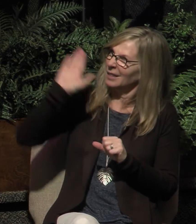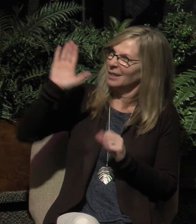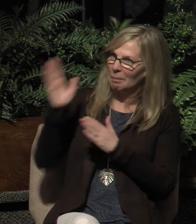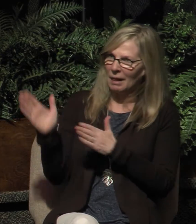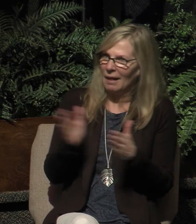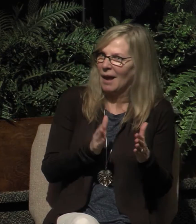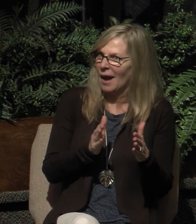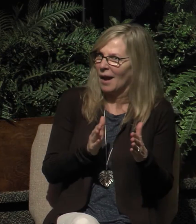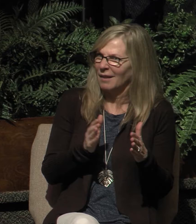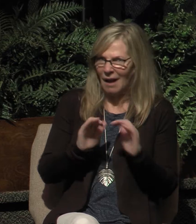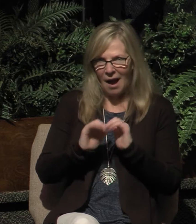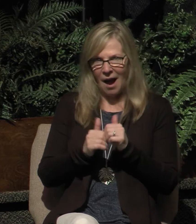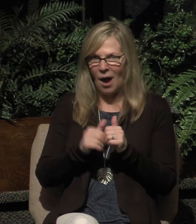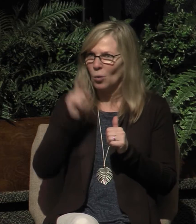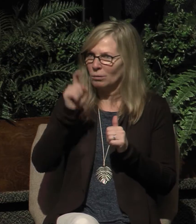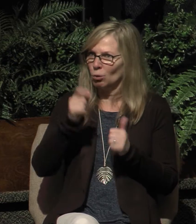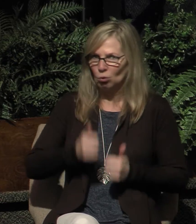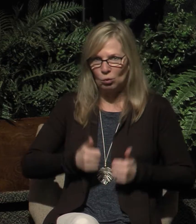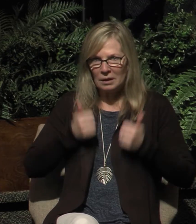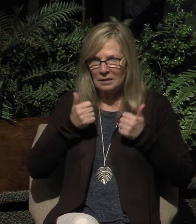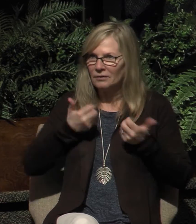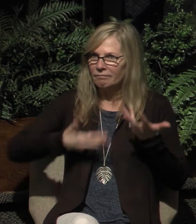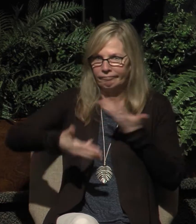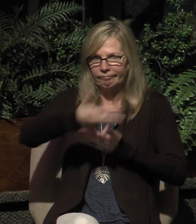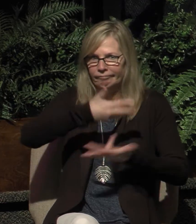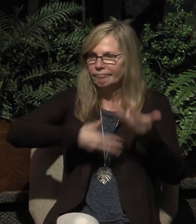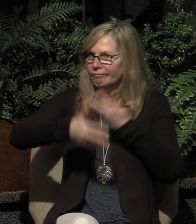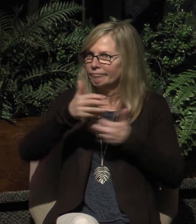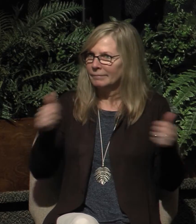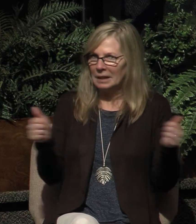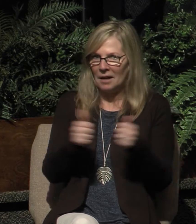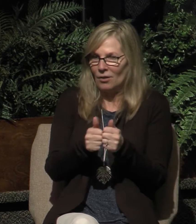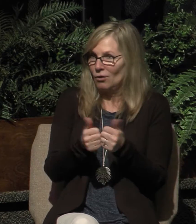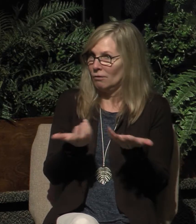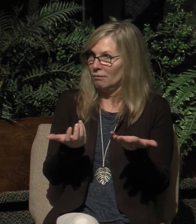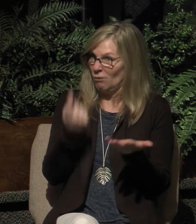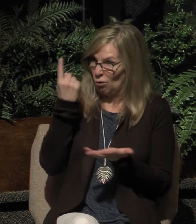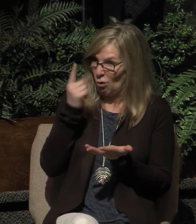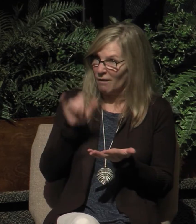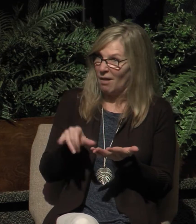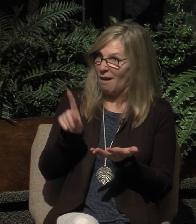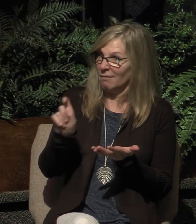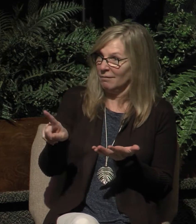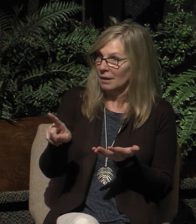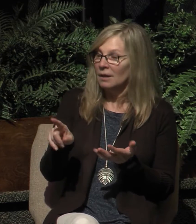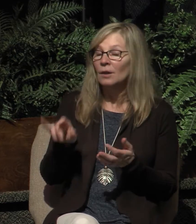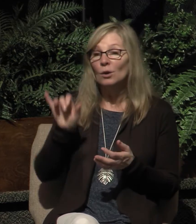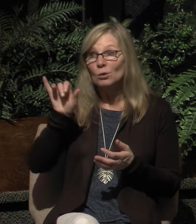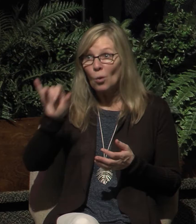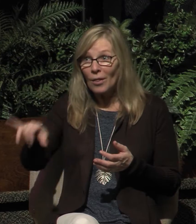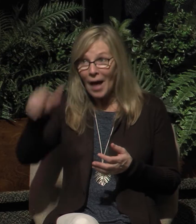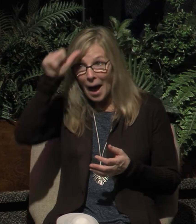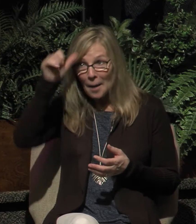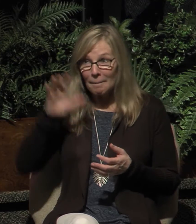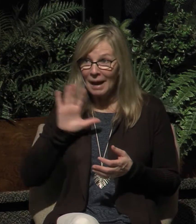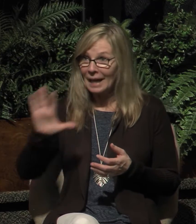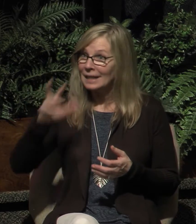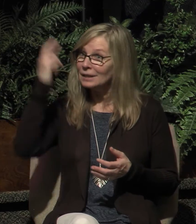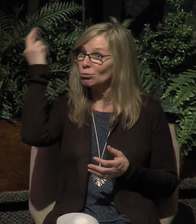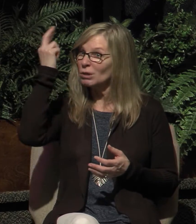plan about how we're supposed to live as Christians together. Now, this man's reason for not joining the